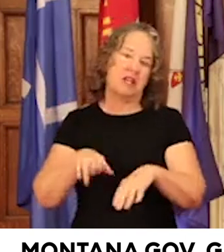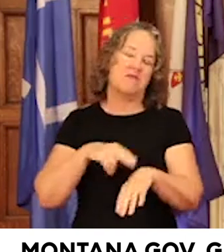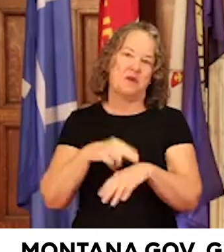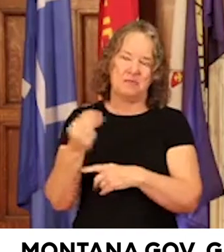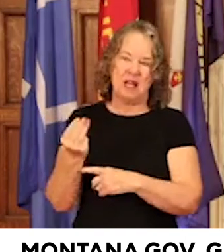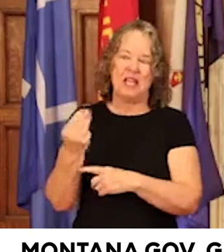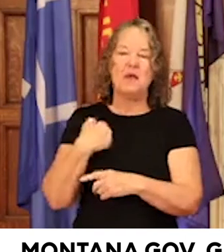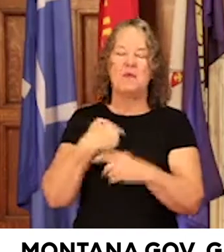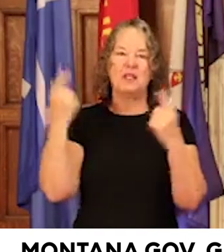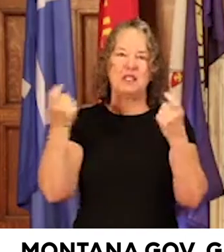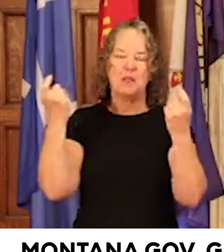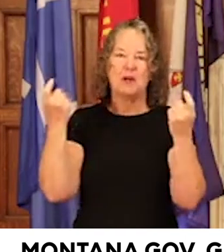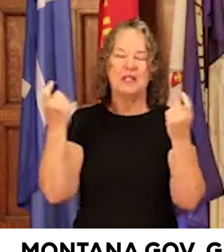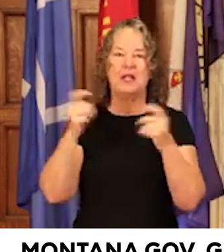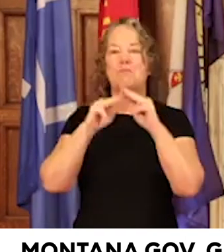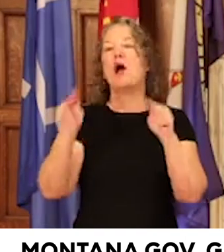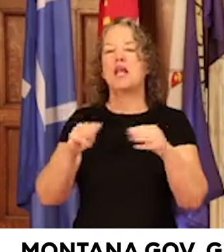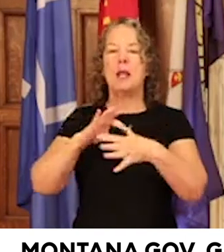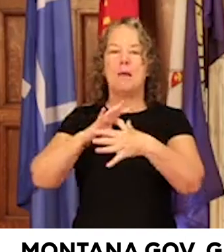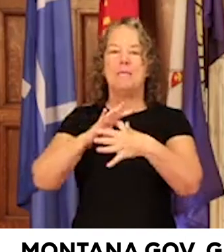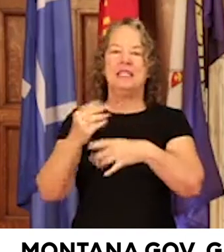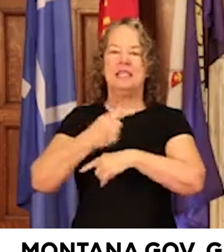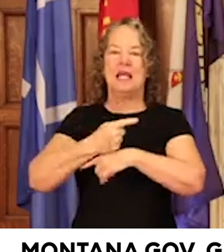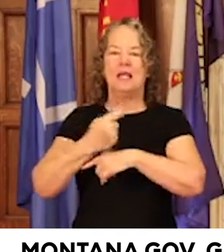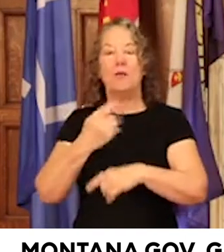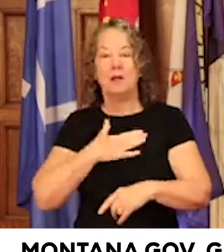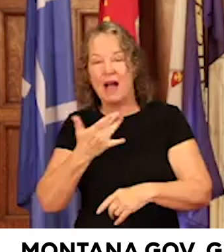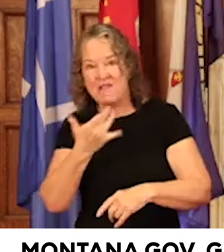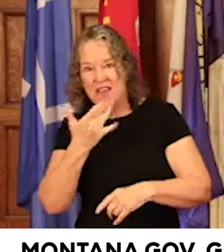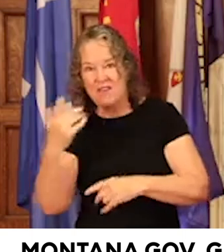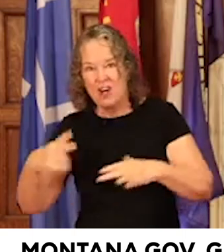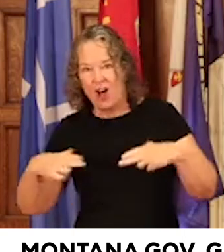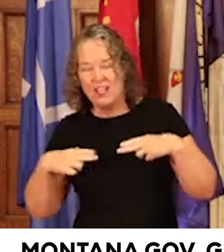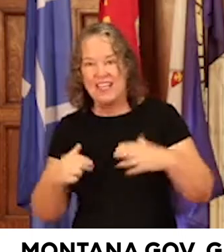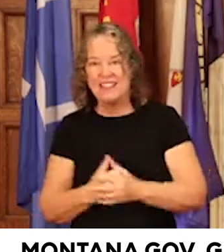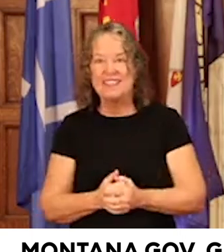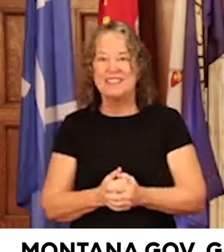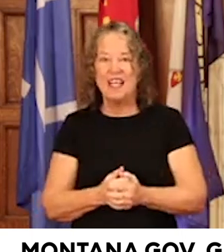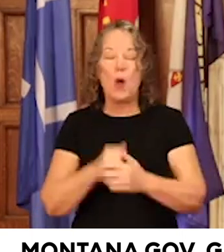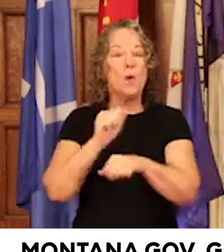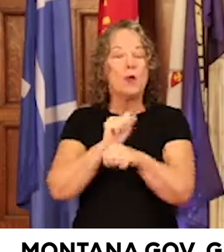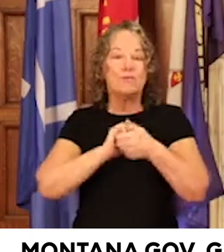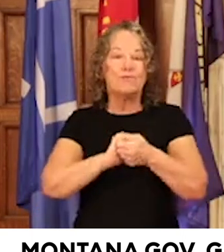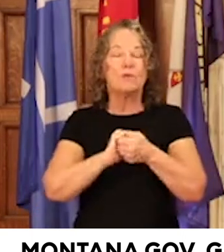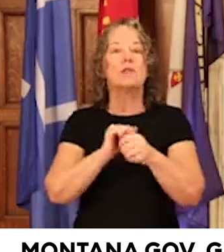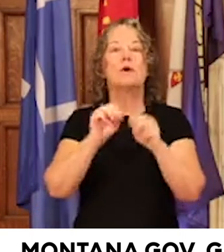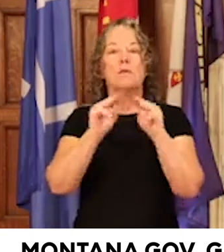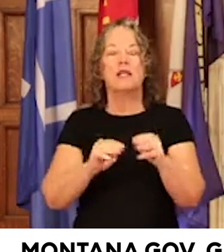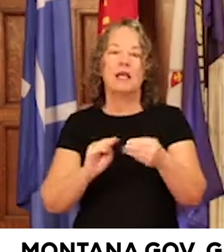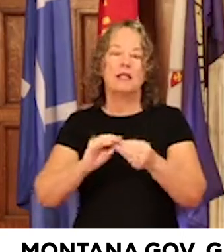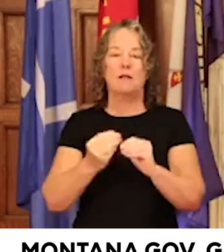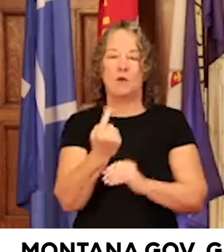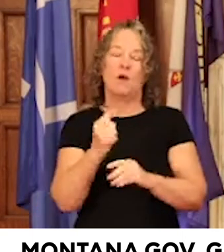we celebrated Montana Meat Day, one of my favorite holidays. Working with Montana's number one industry